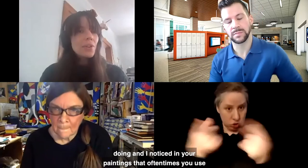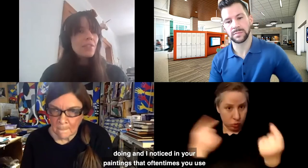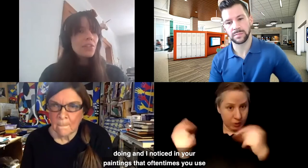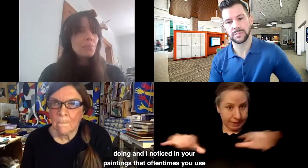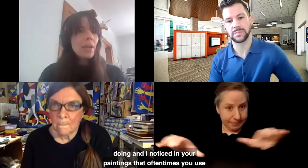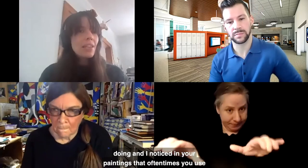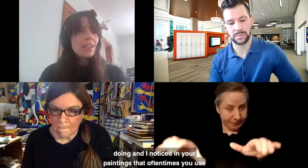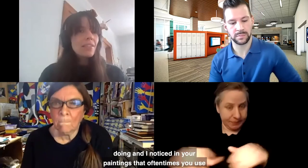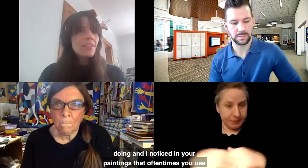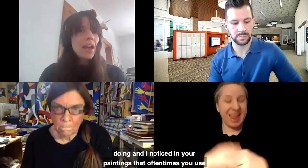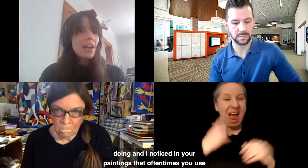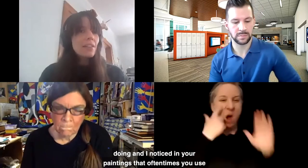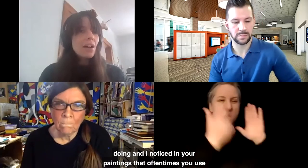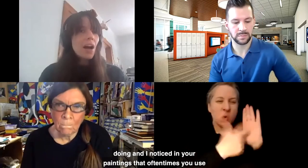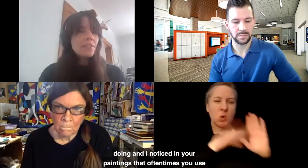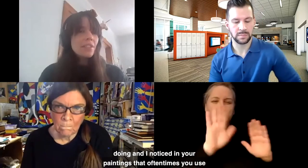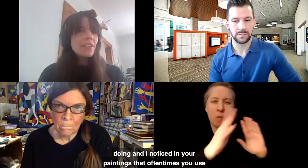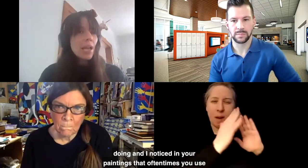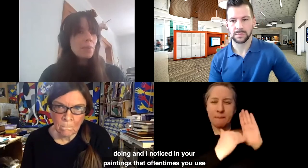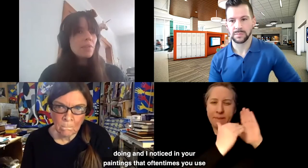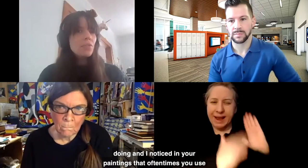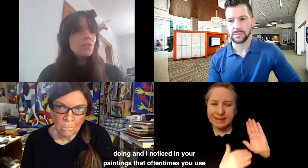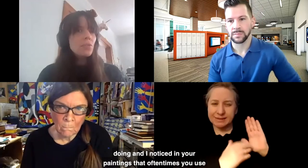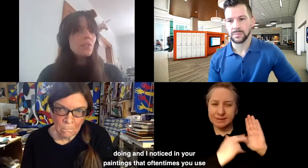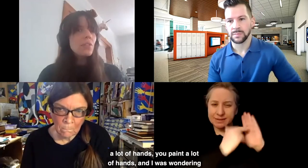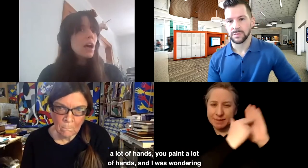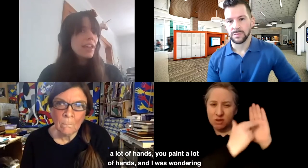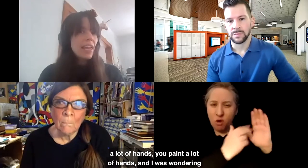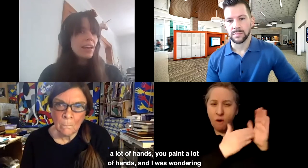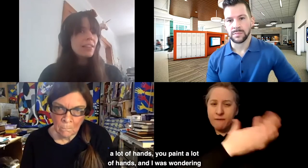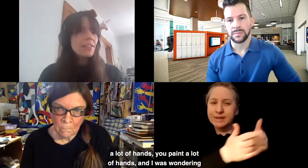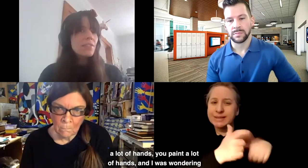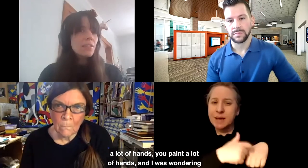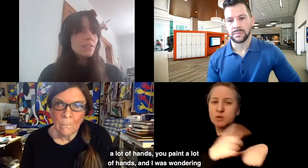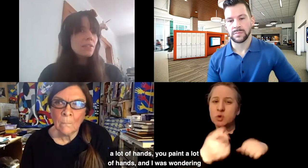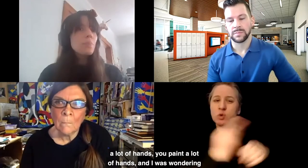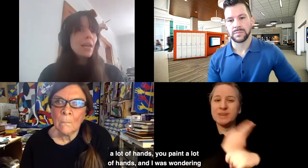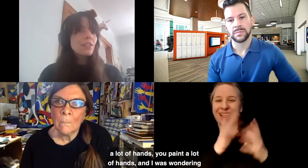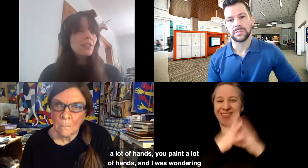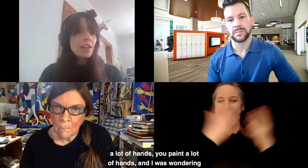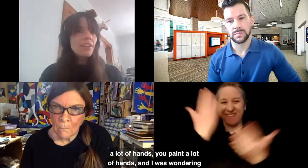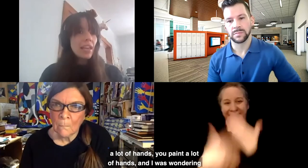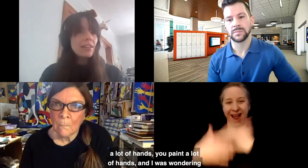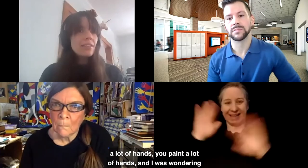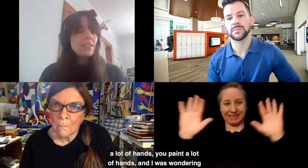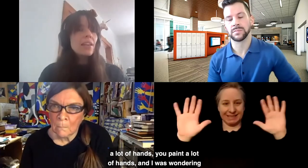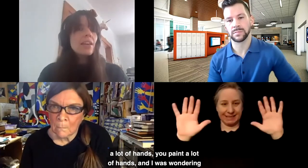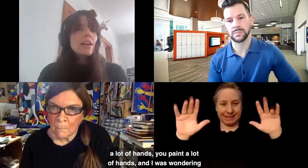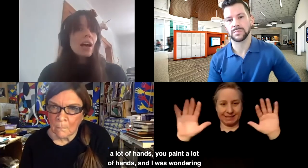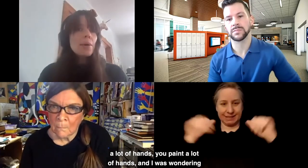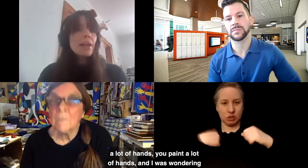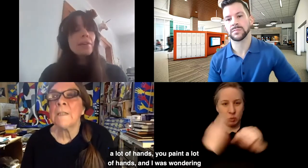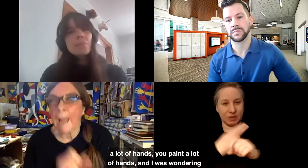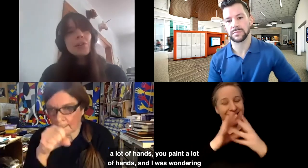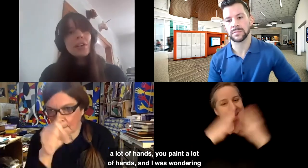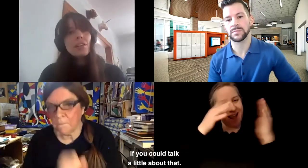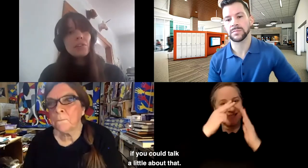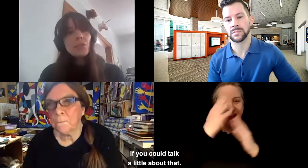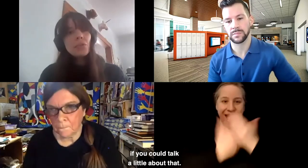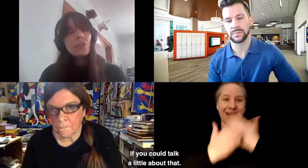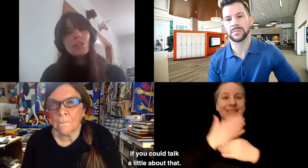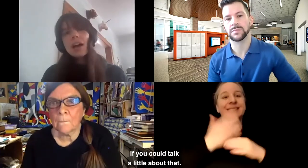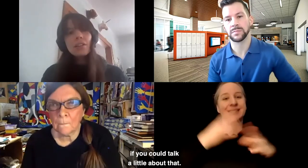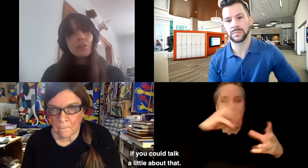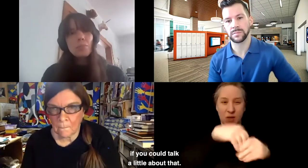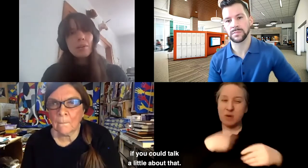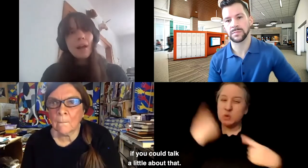I noticed in your paintings that oftentimes you use a lot of hands. You paint a lot of hands. And I was wondering if